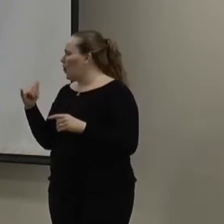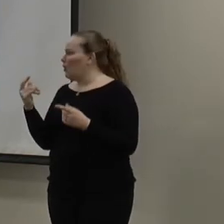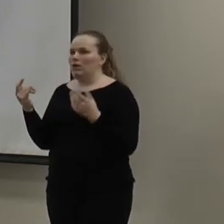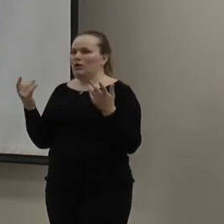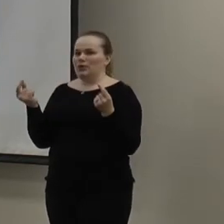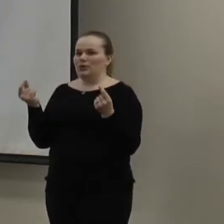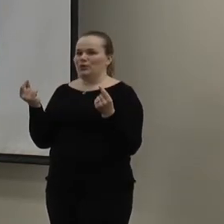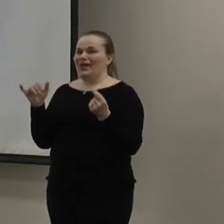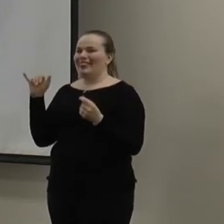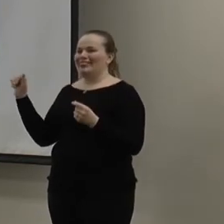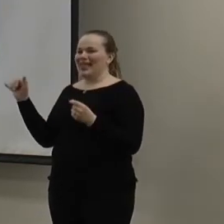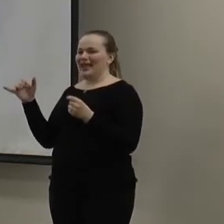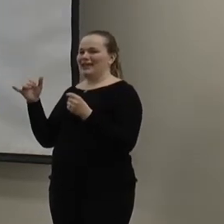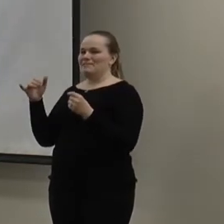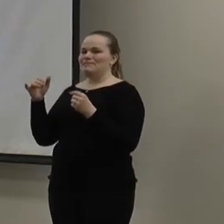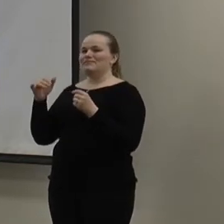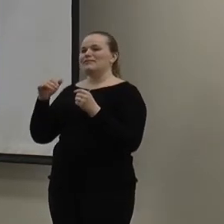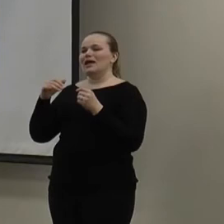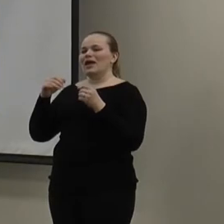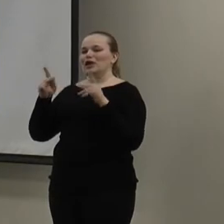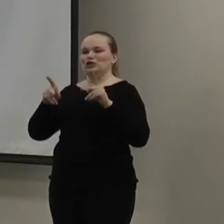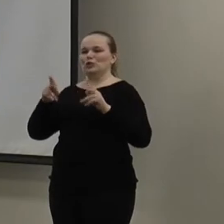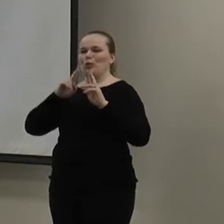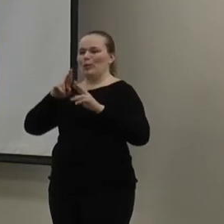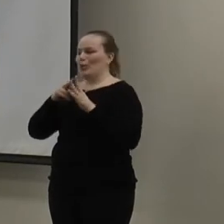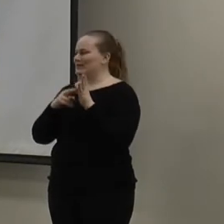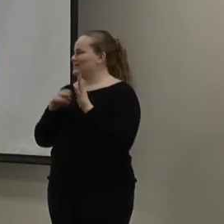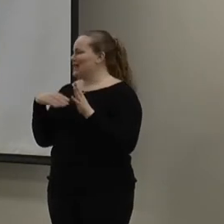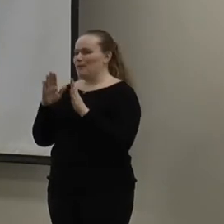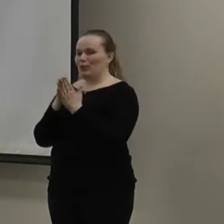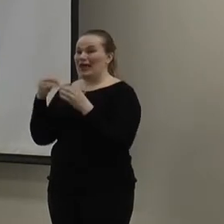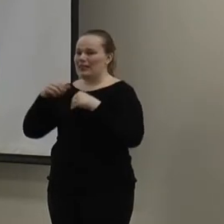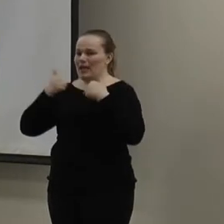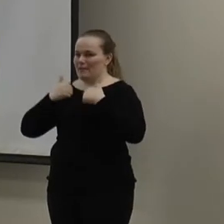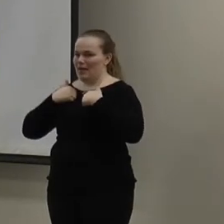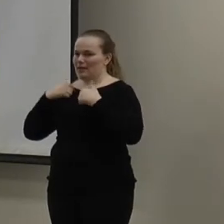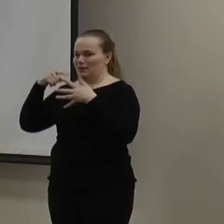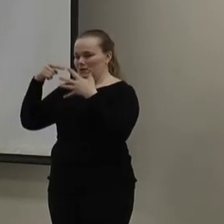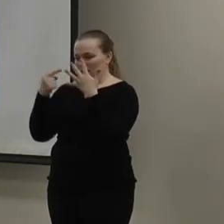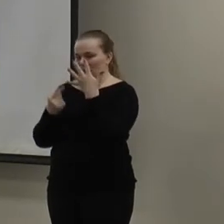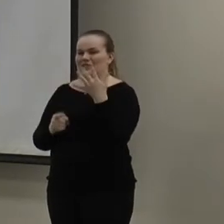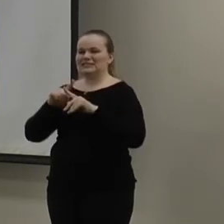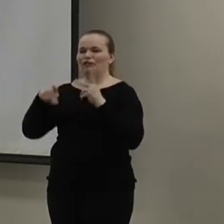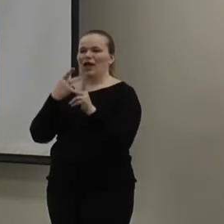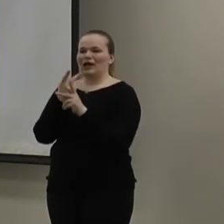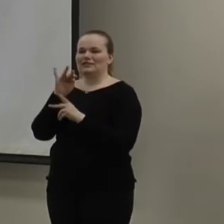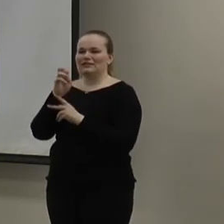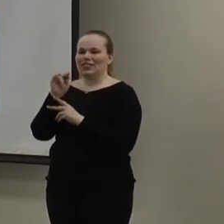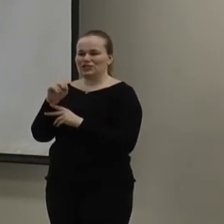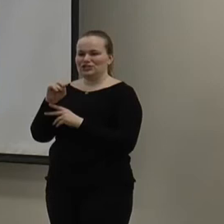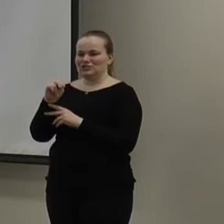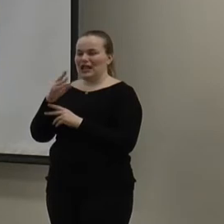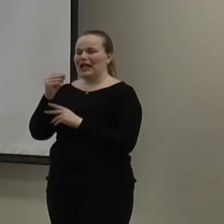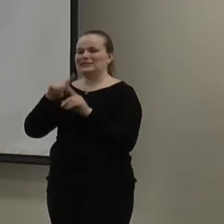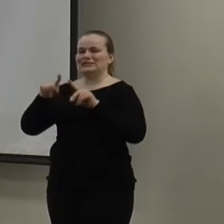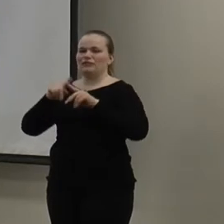In this great consumer reports book. In the backpack. So, just the type of insulation and some of the effective R values.